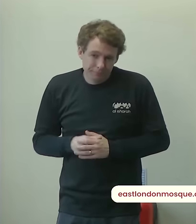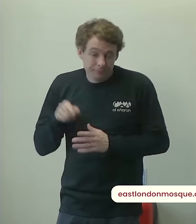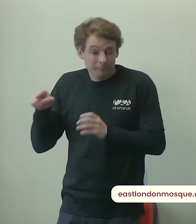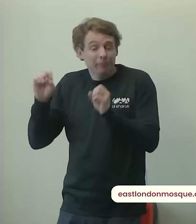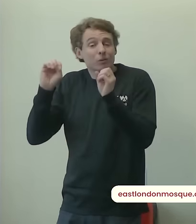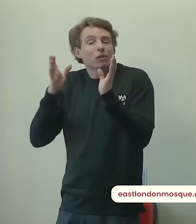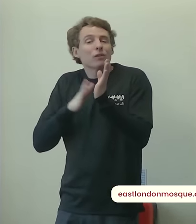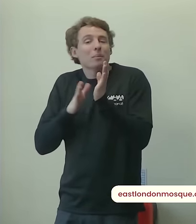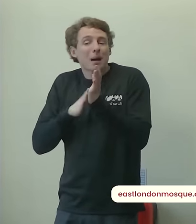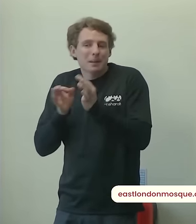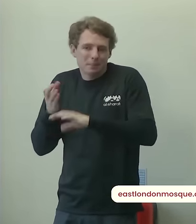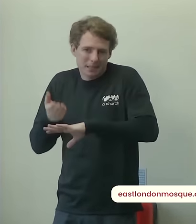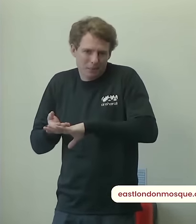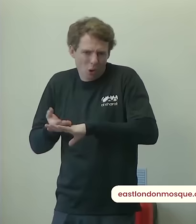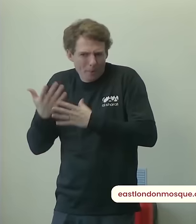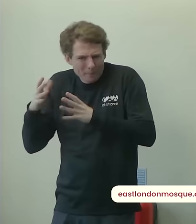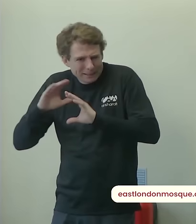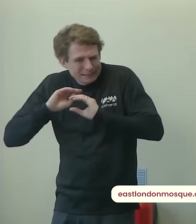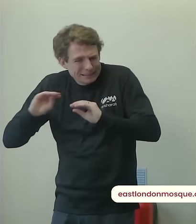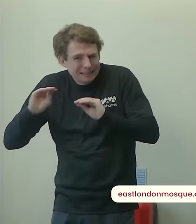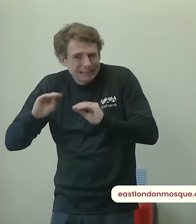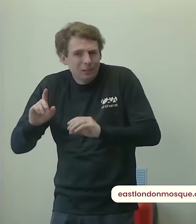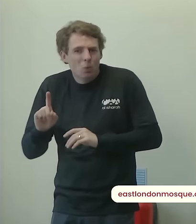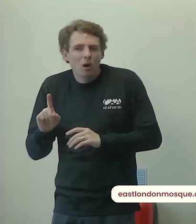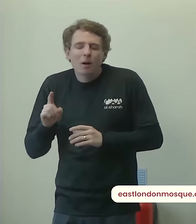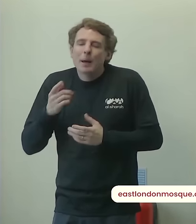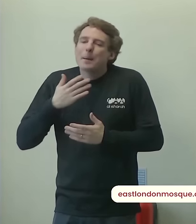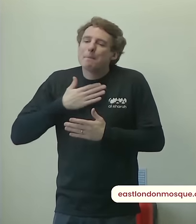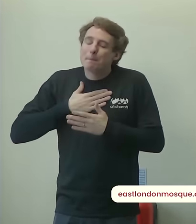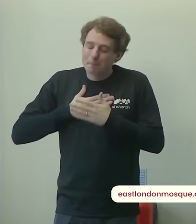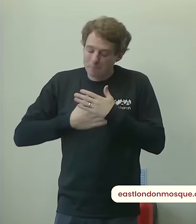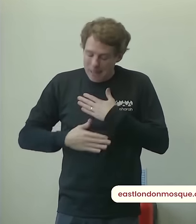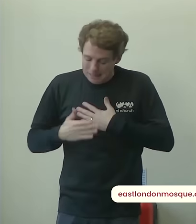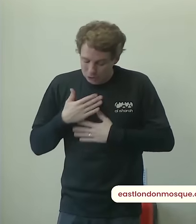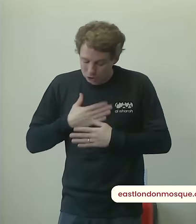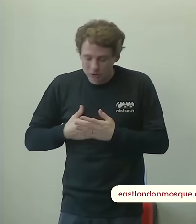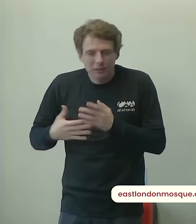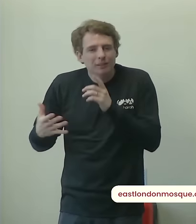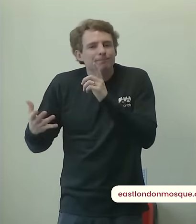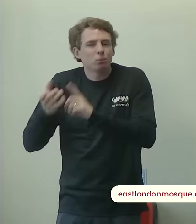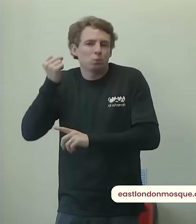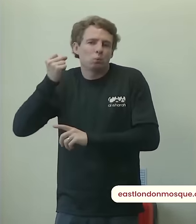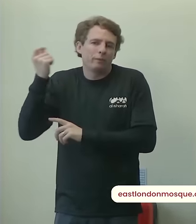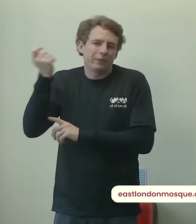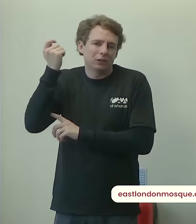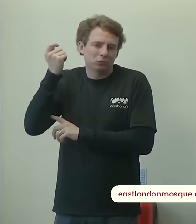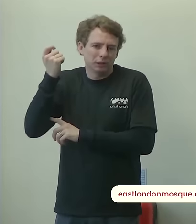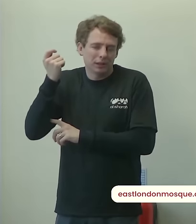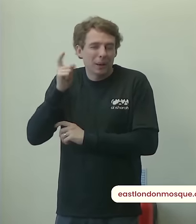alayhi wasalam that victory comes with patience with endurance are you ready to endure are you ready